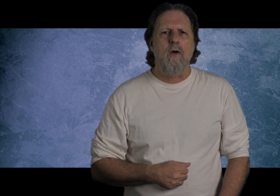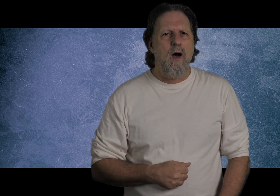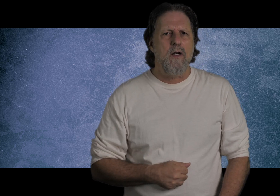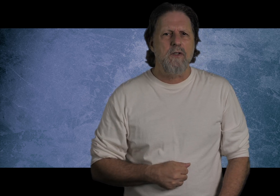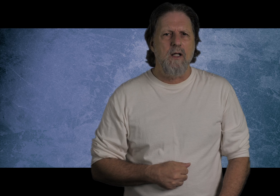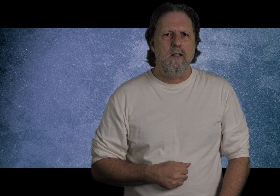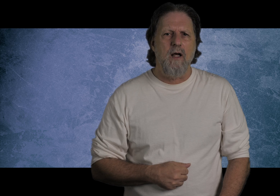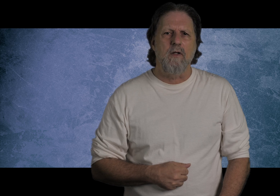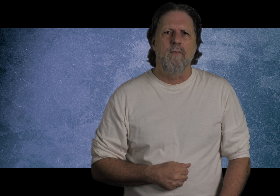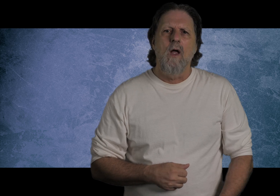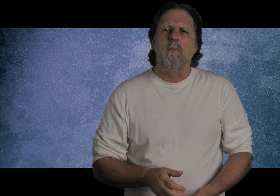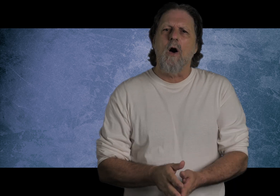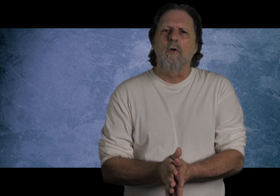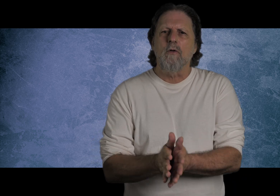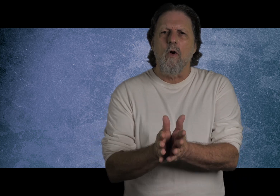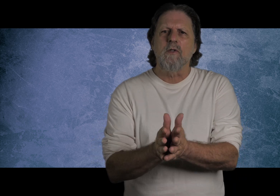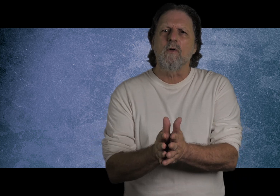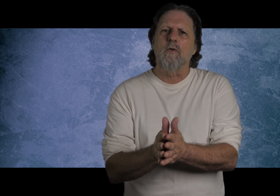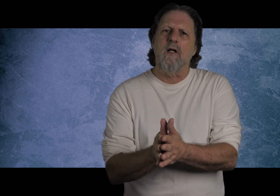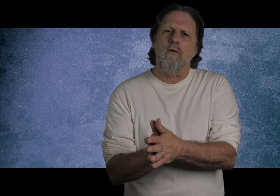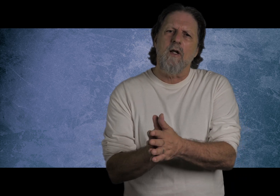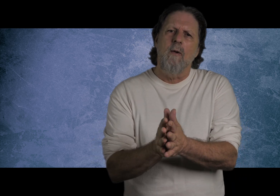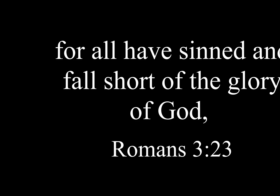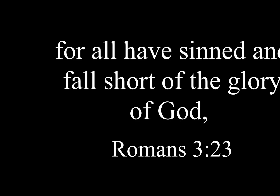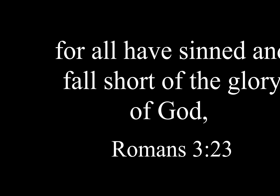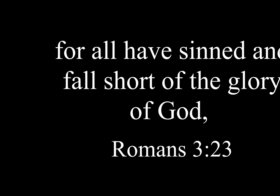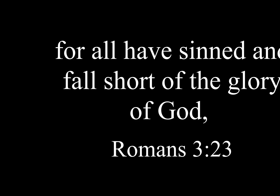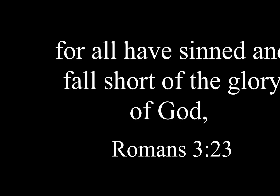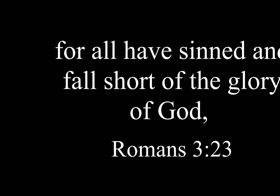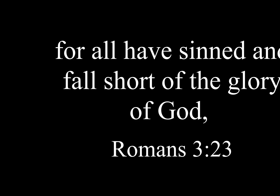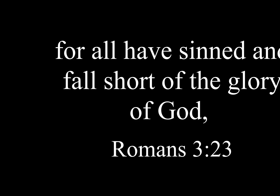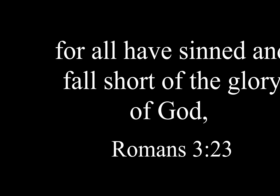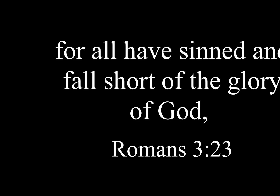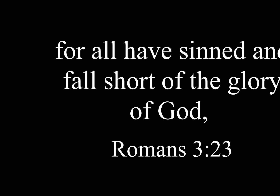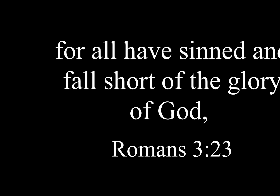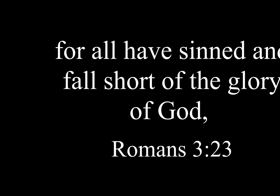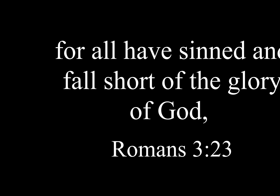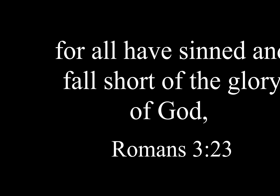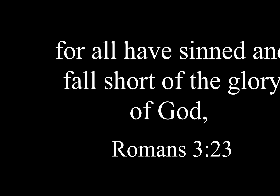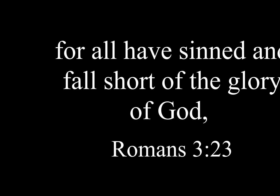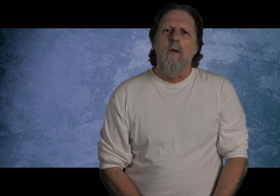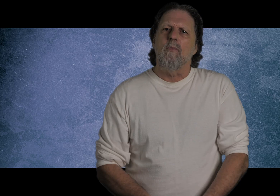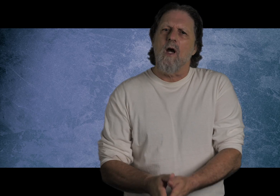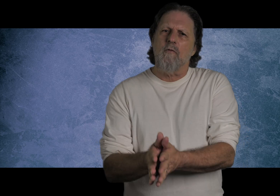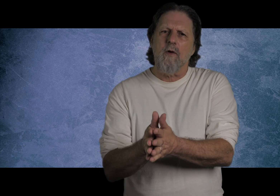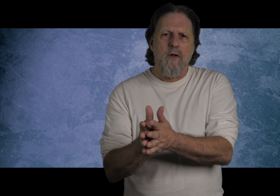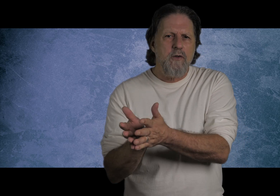requires to get into heaven. Paul wrote in Romans 3.23, For all have sinned and fall short of the glory of God, therefore they're in